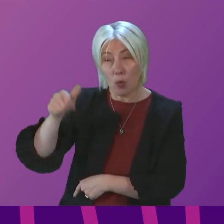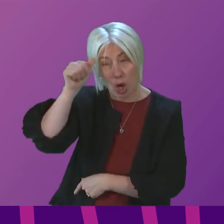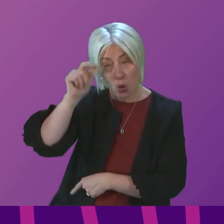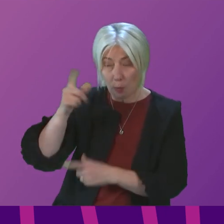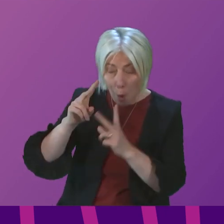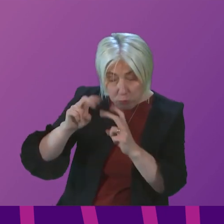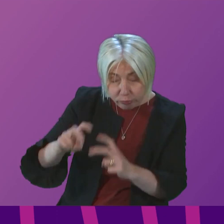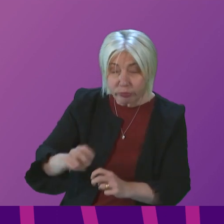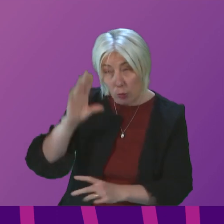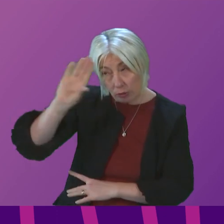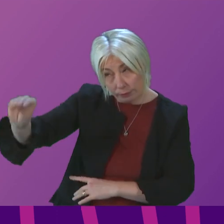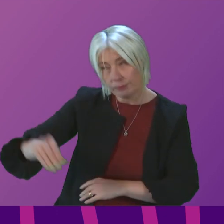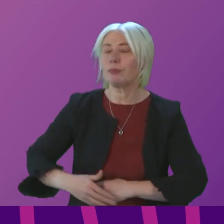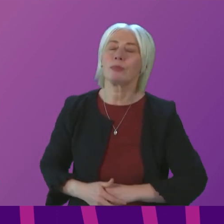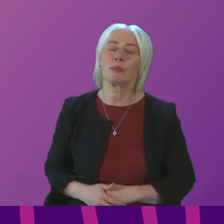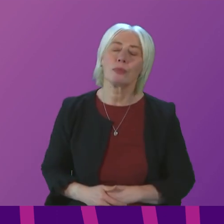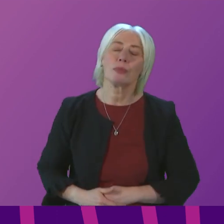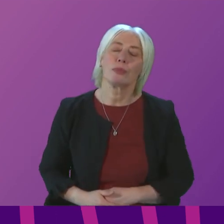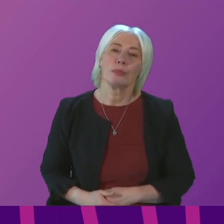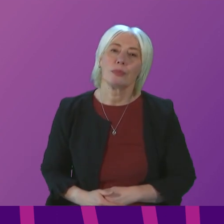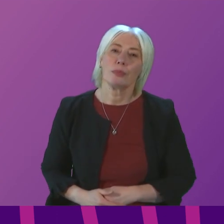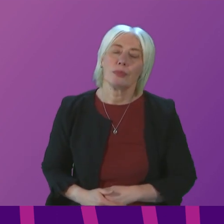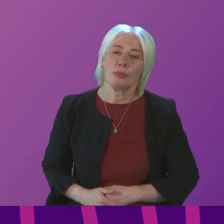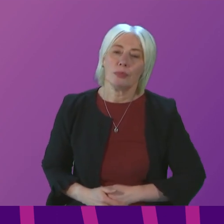had the opportunity to do so. Mercedes Grealba.